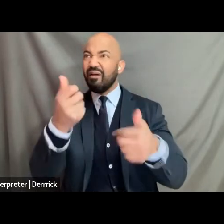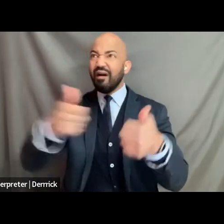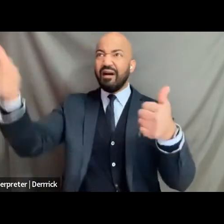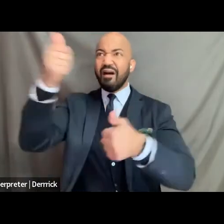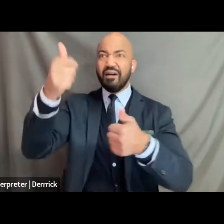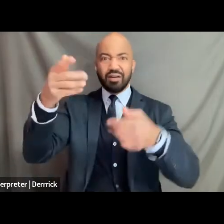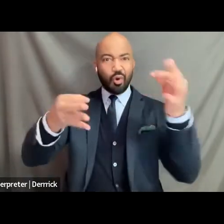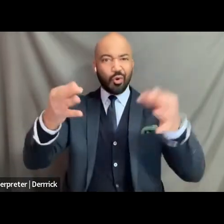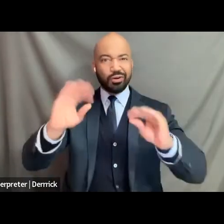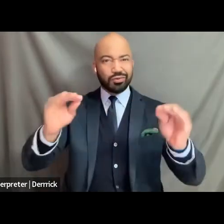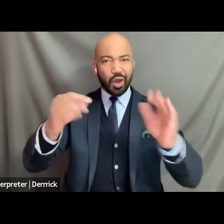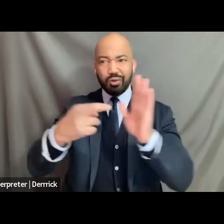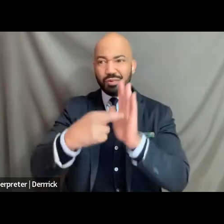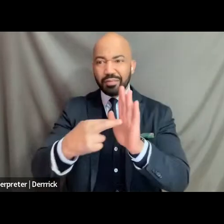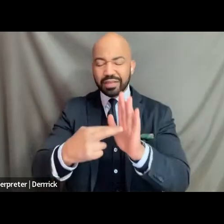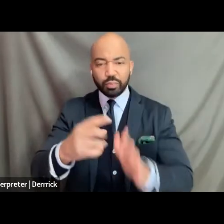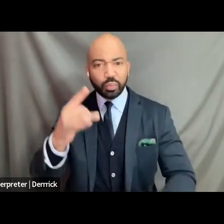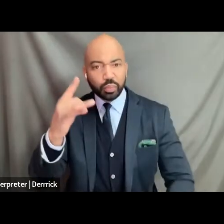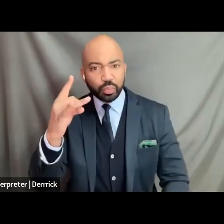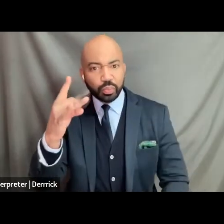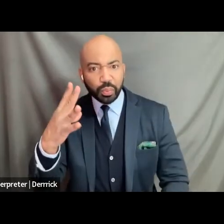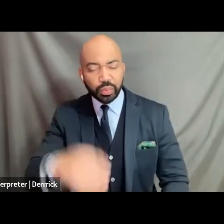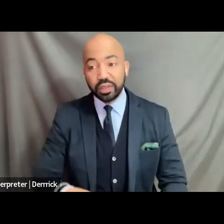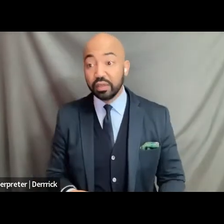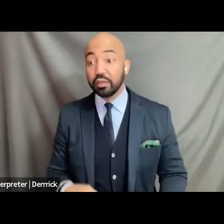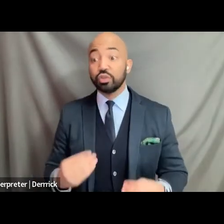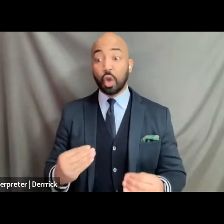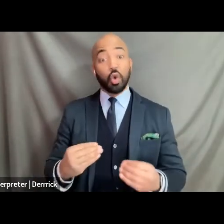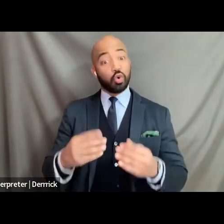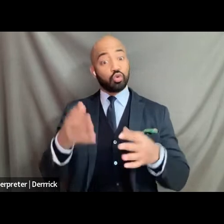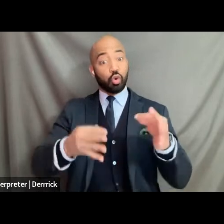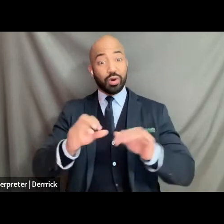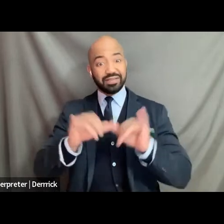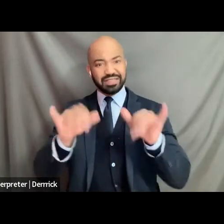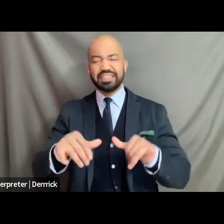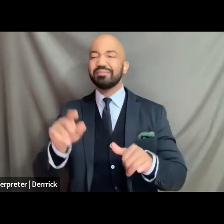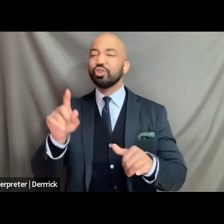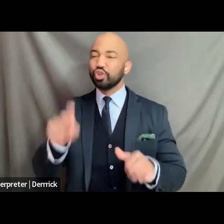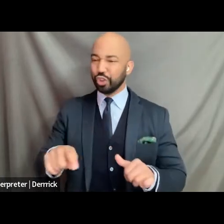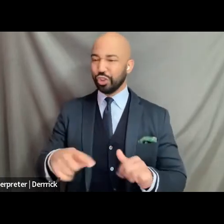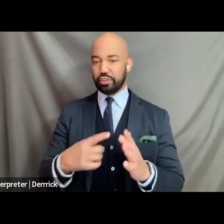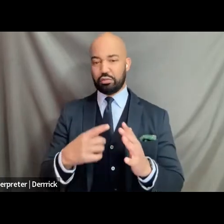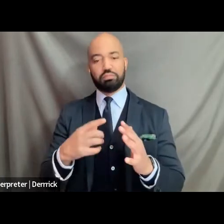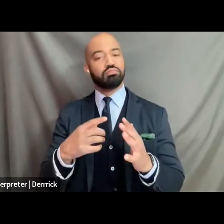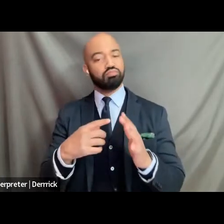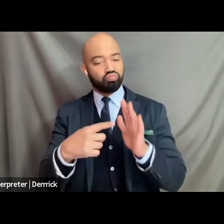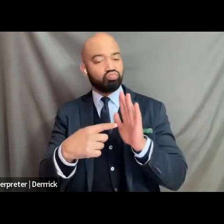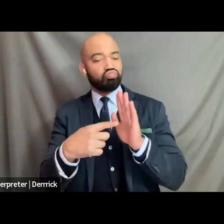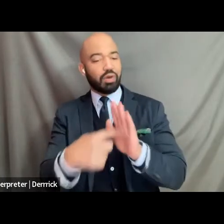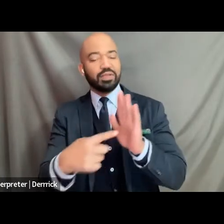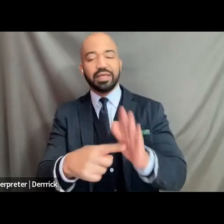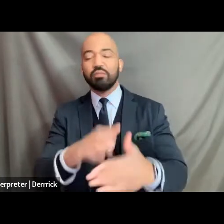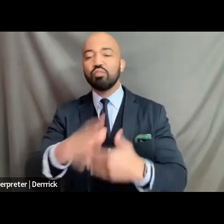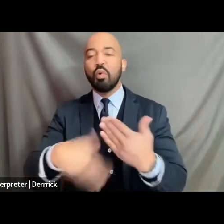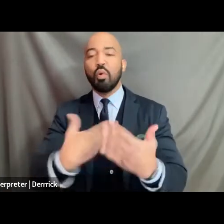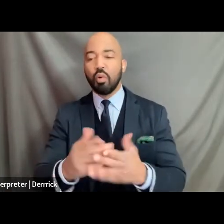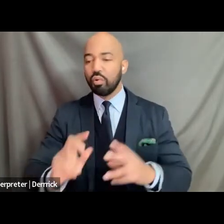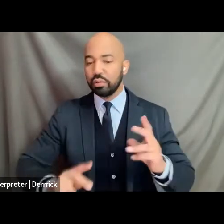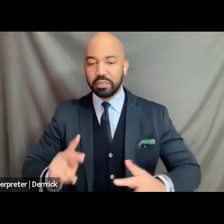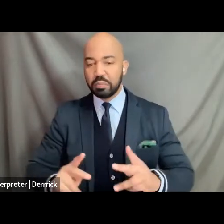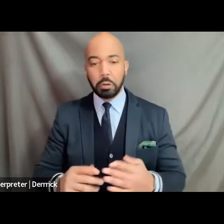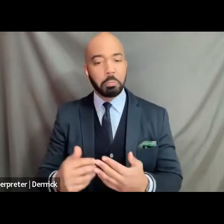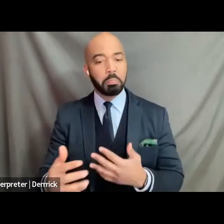the court system can really be a place that represents all people um all body moms and so um